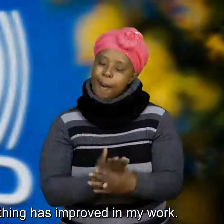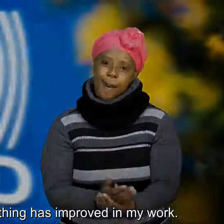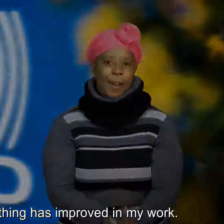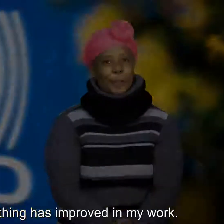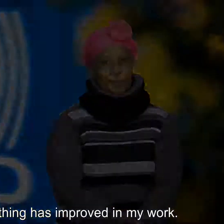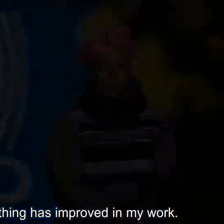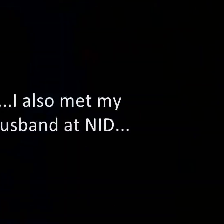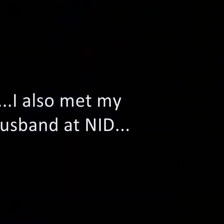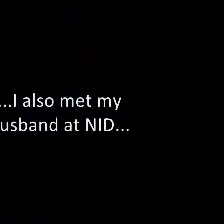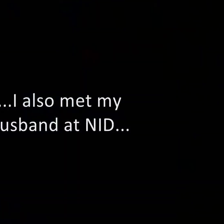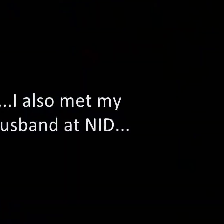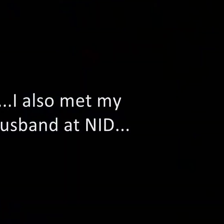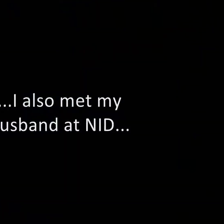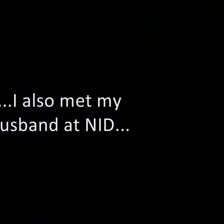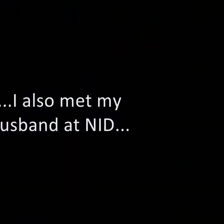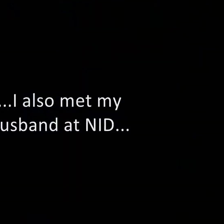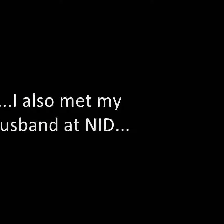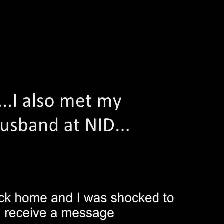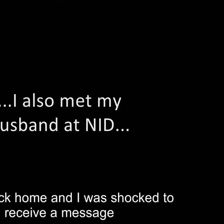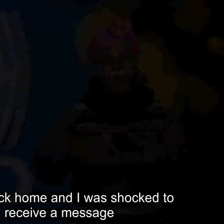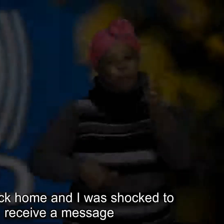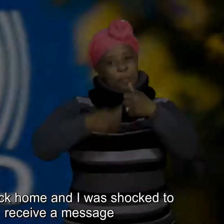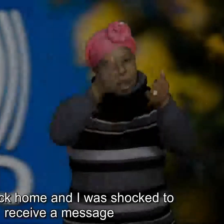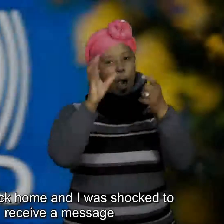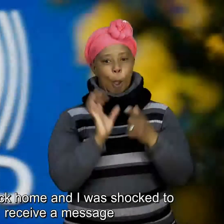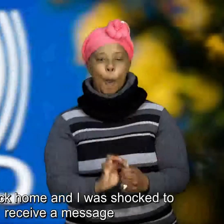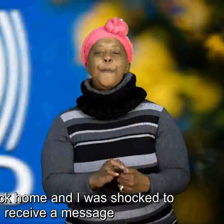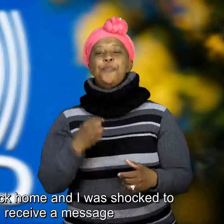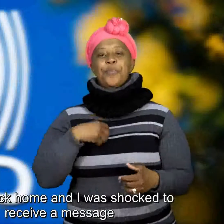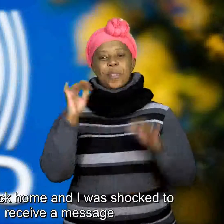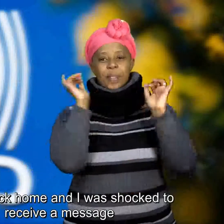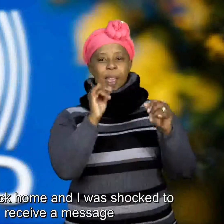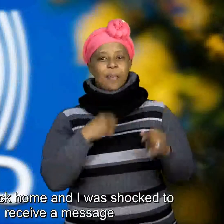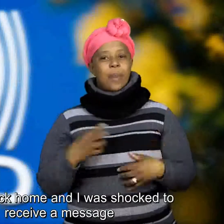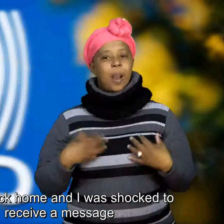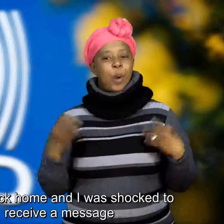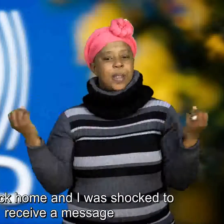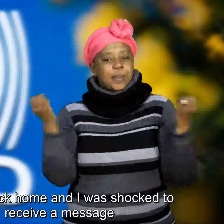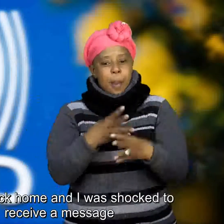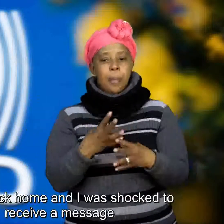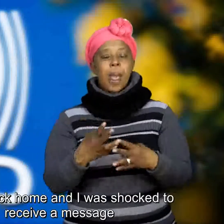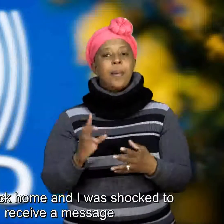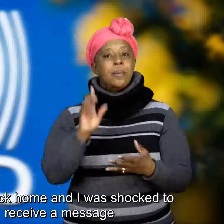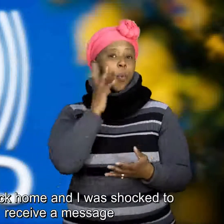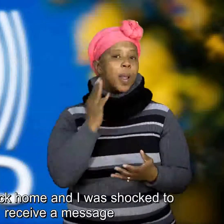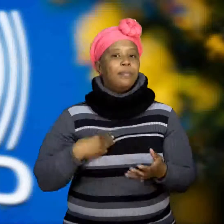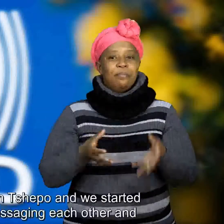I went back home and I was shocked to receive a message from